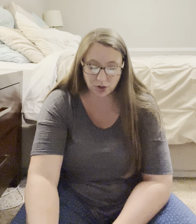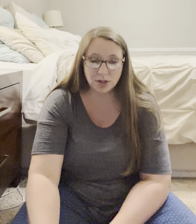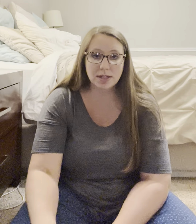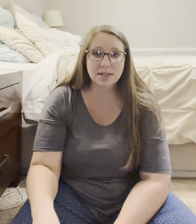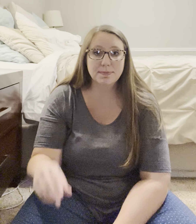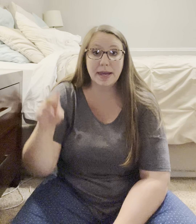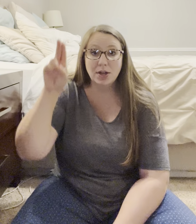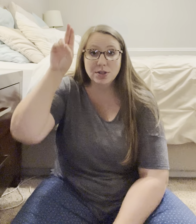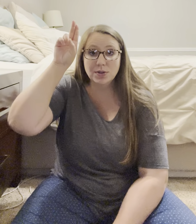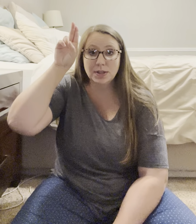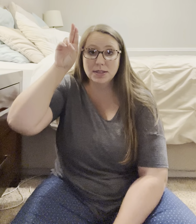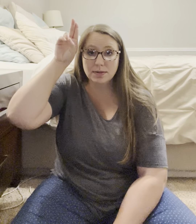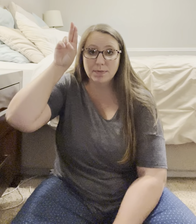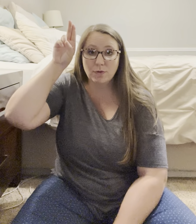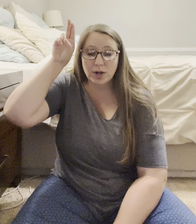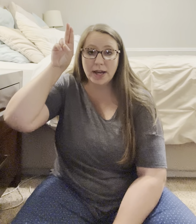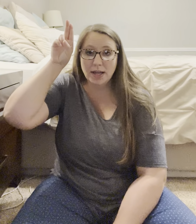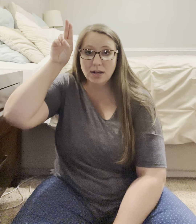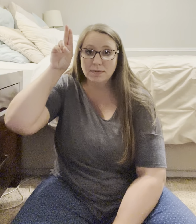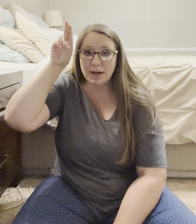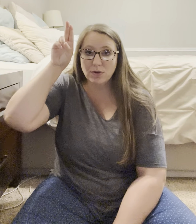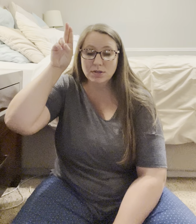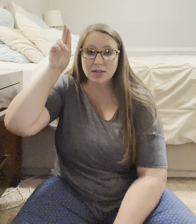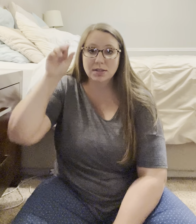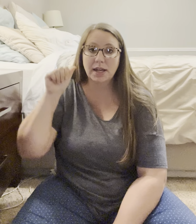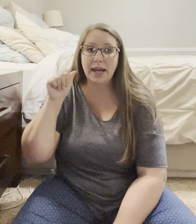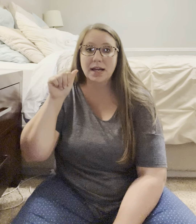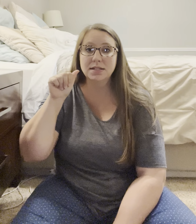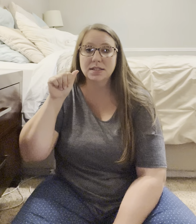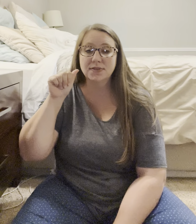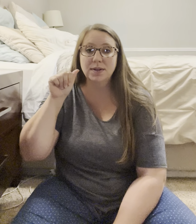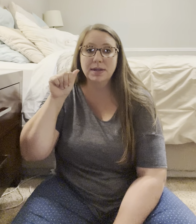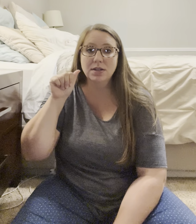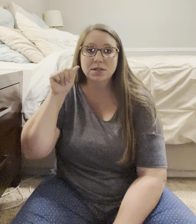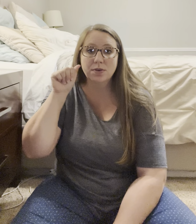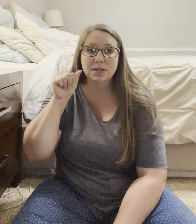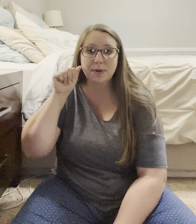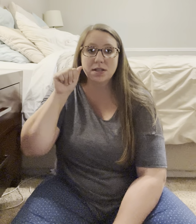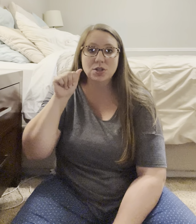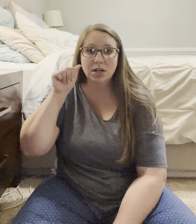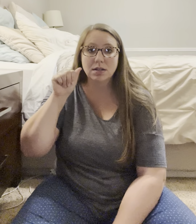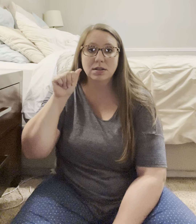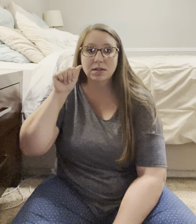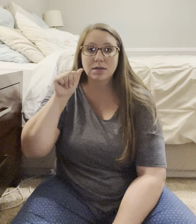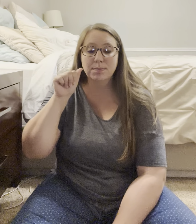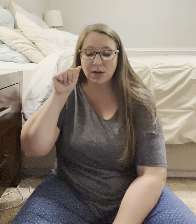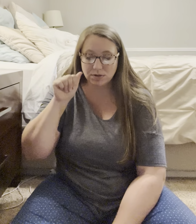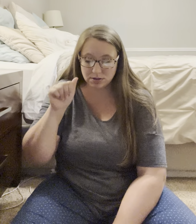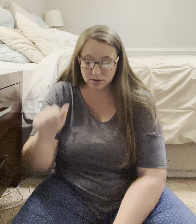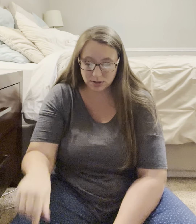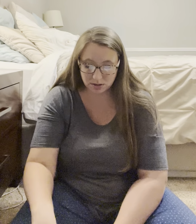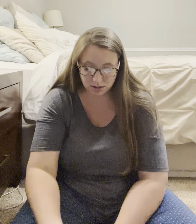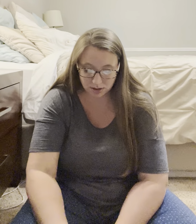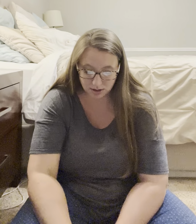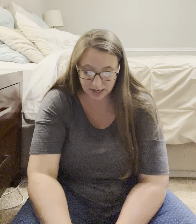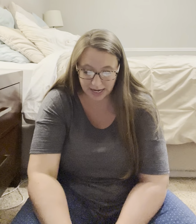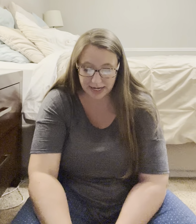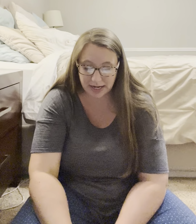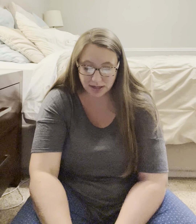uncle is male. So it's forehead, bounce. Aunt is female. So it's by the chin, bounce. A hand